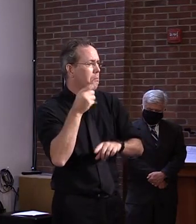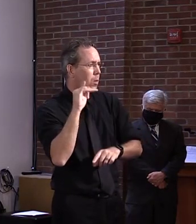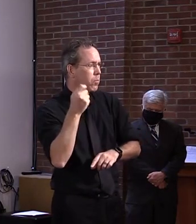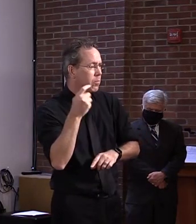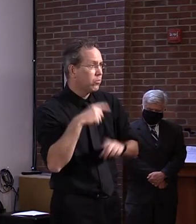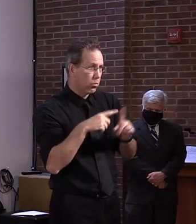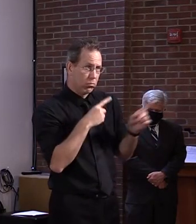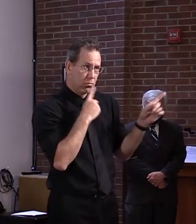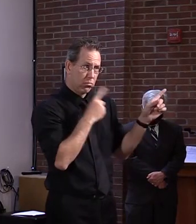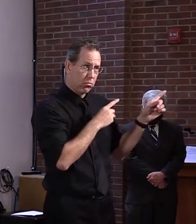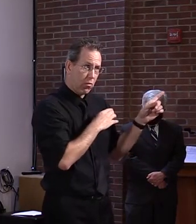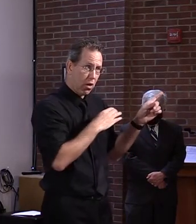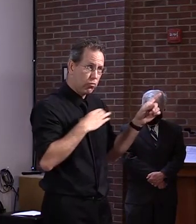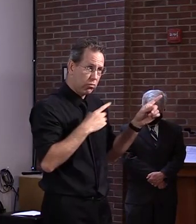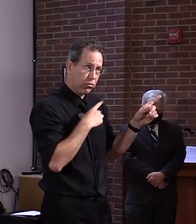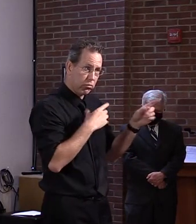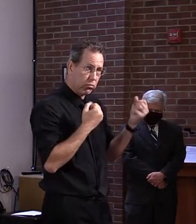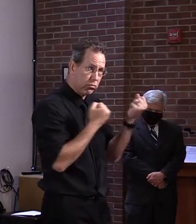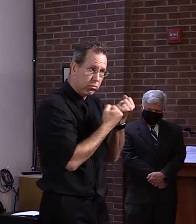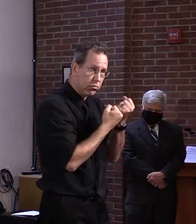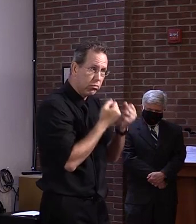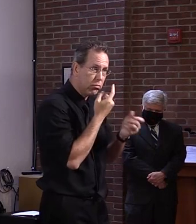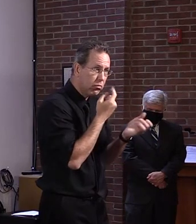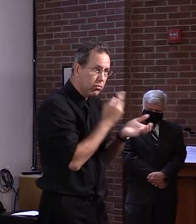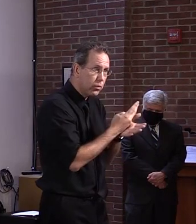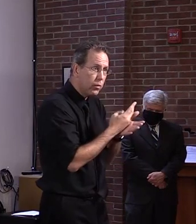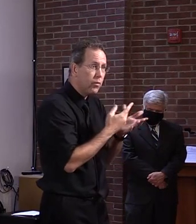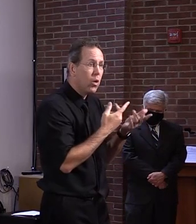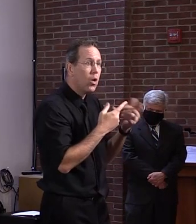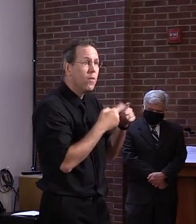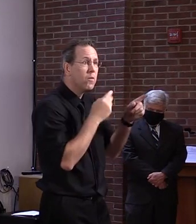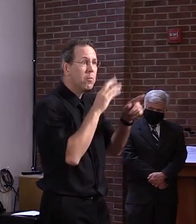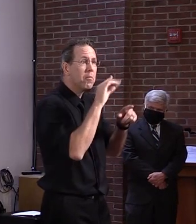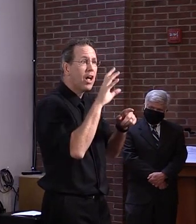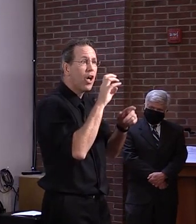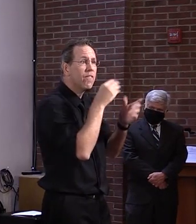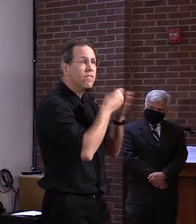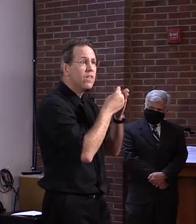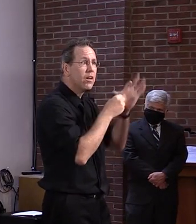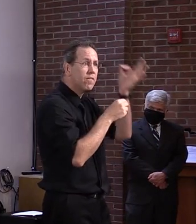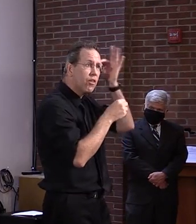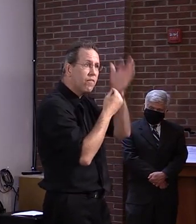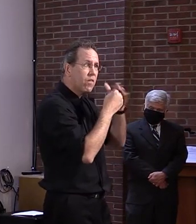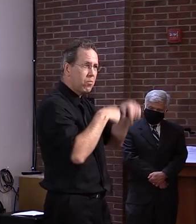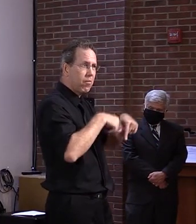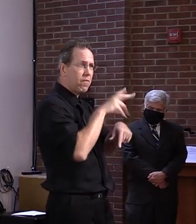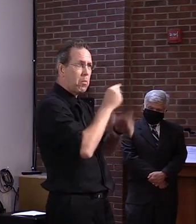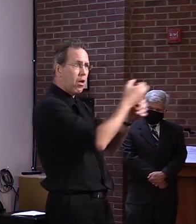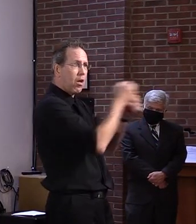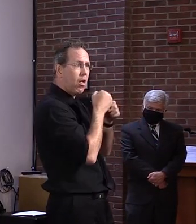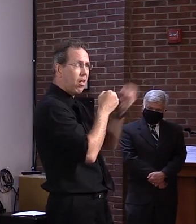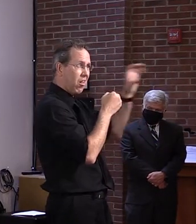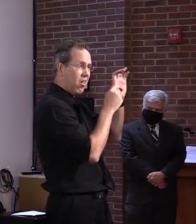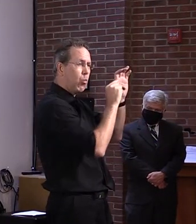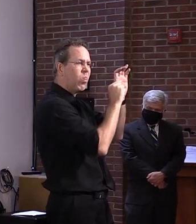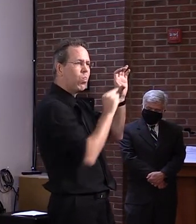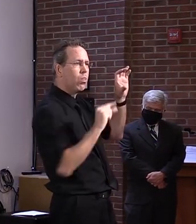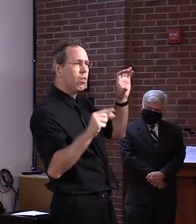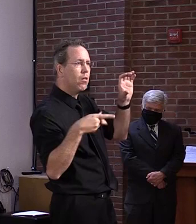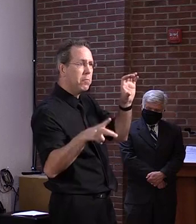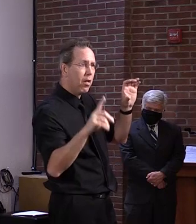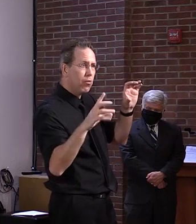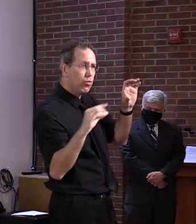retroactively, um, go back to August 1st. And the, the $20 million you have